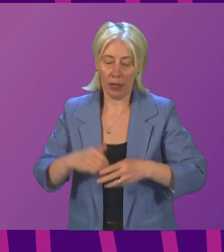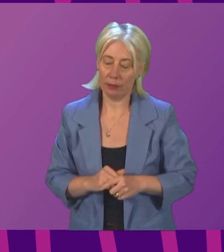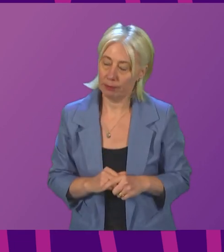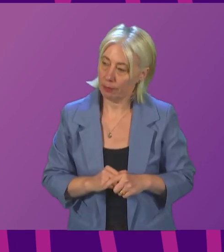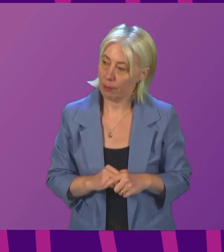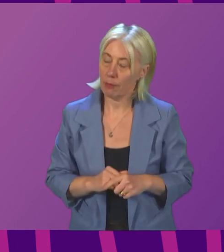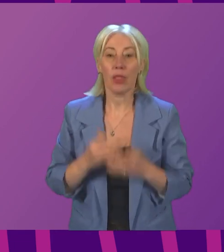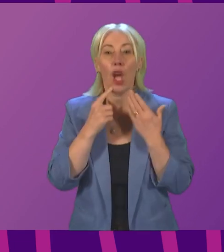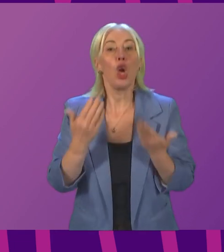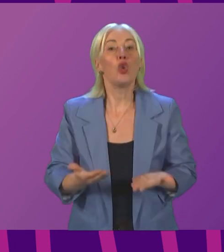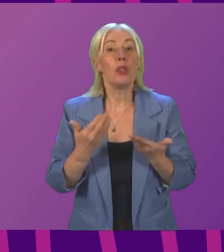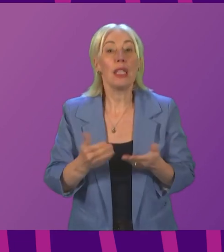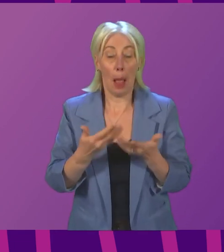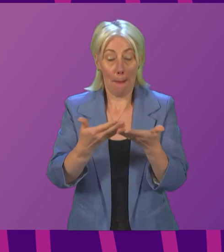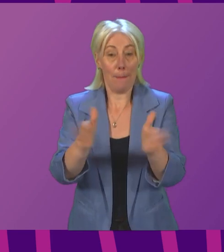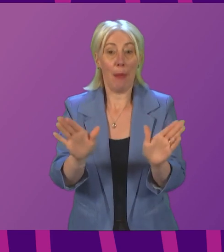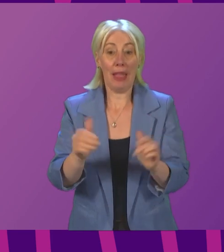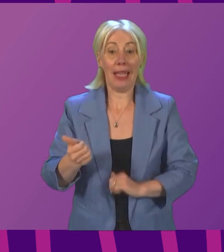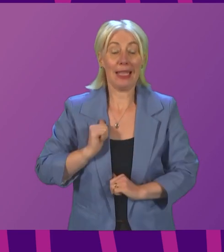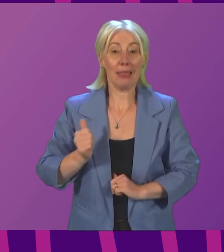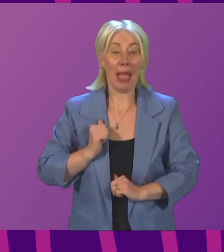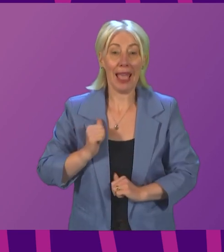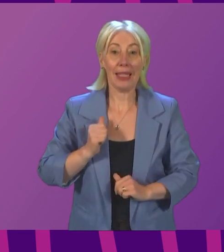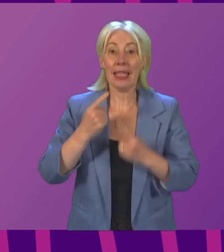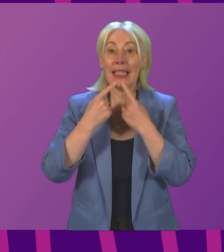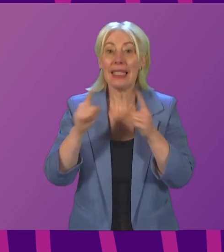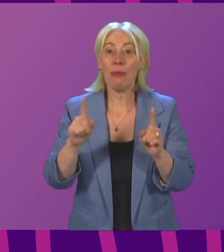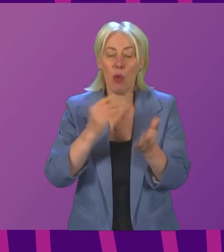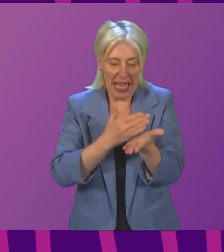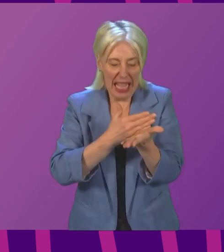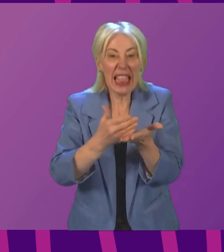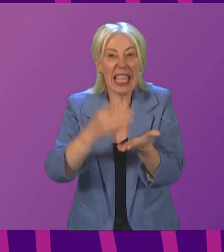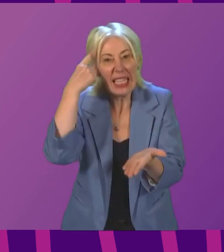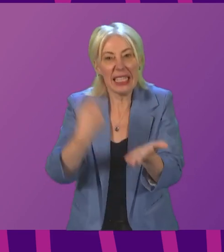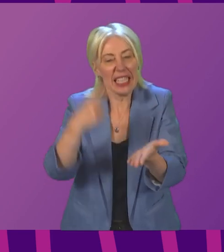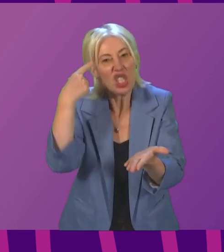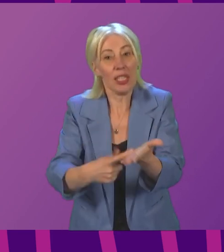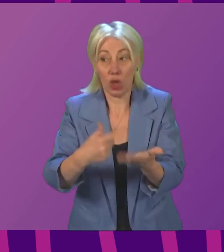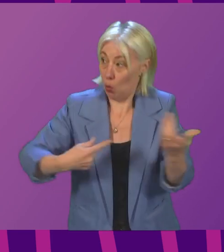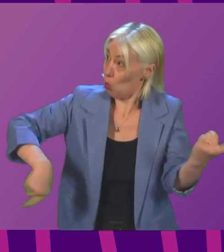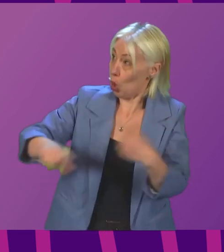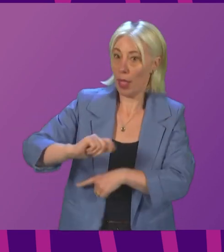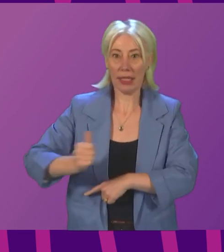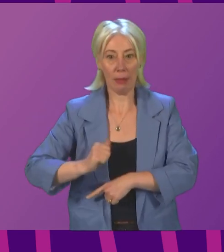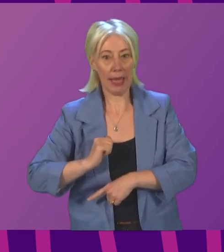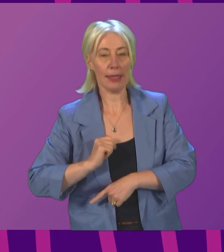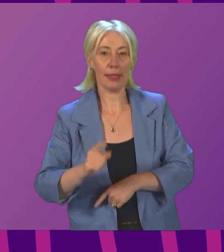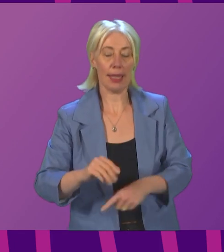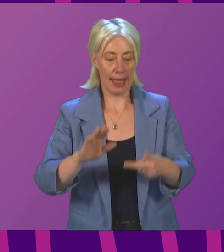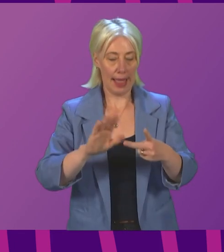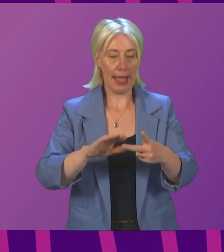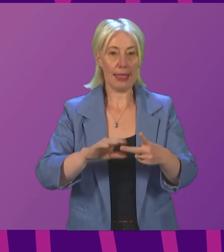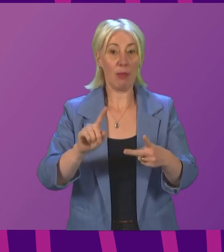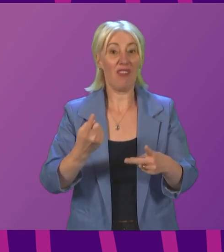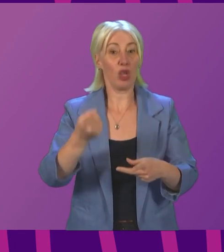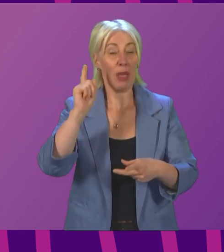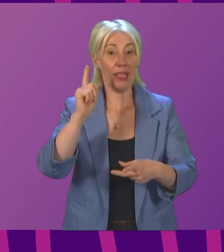the public were expecting a statement that delivered clear decisions. We all were. That was the message that the Deputy First Minister